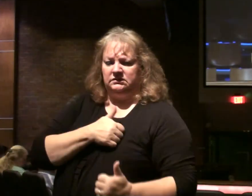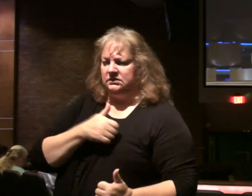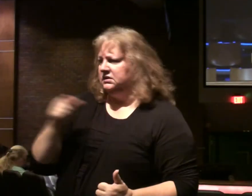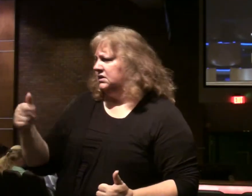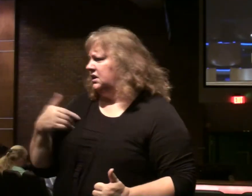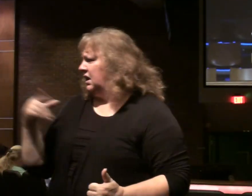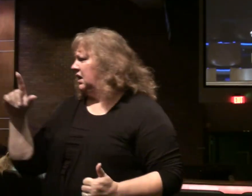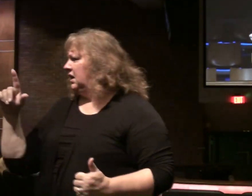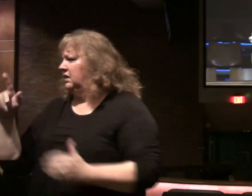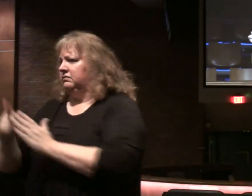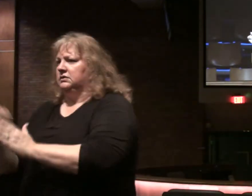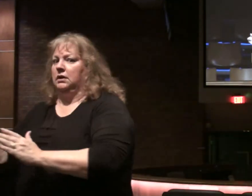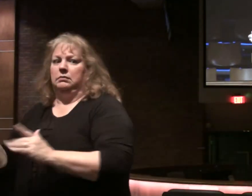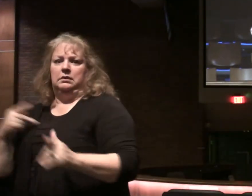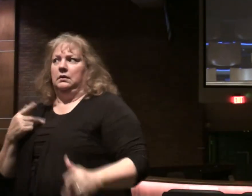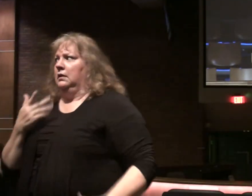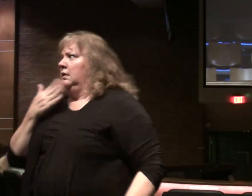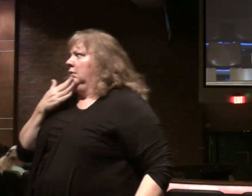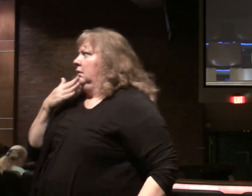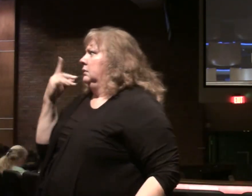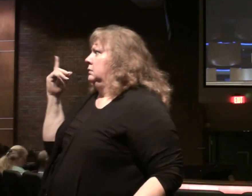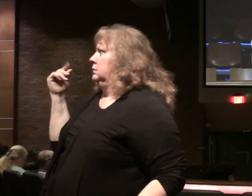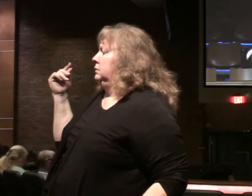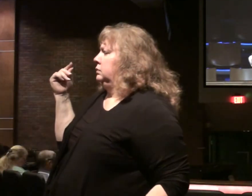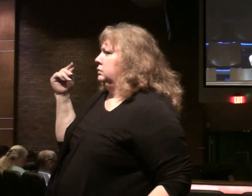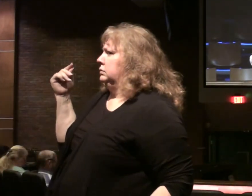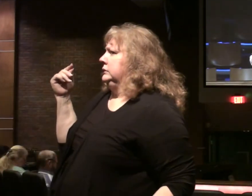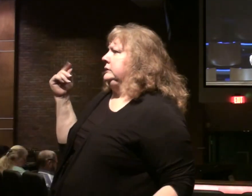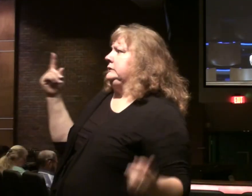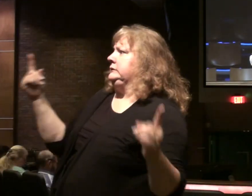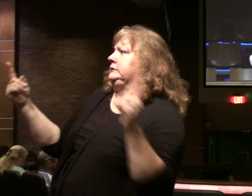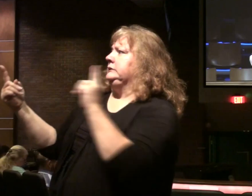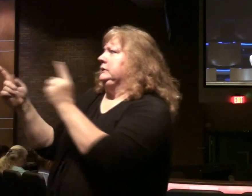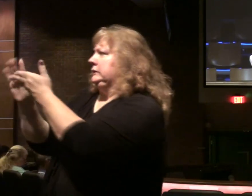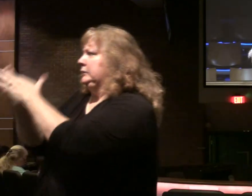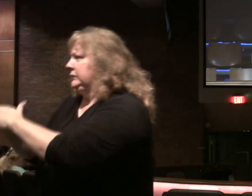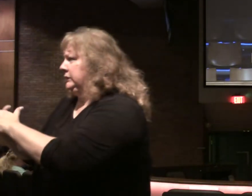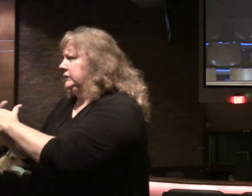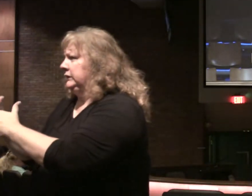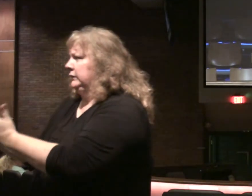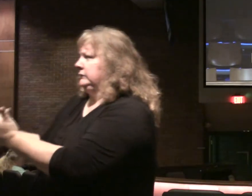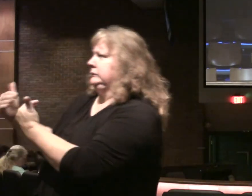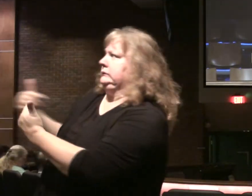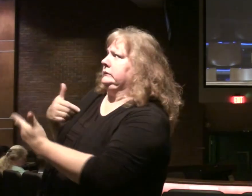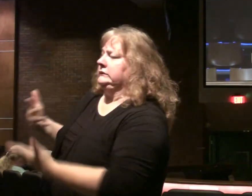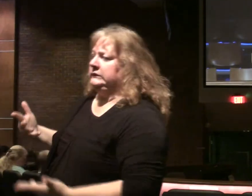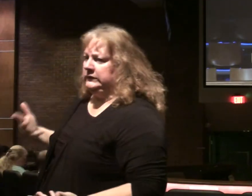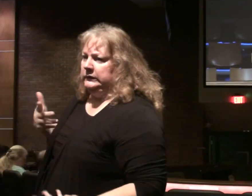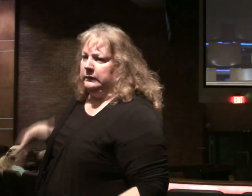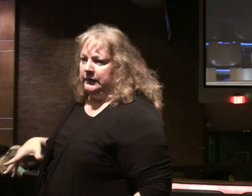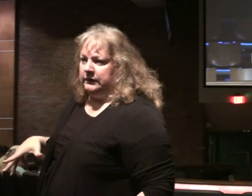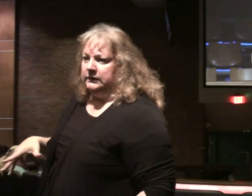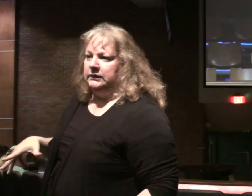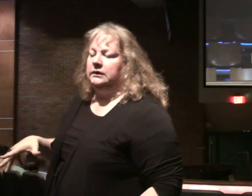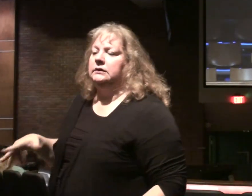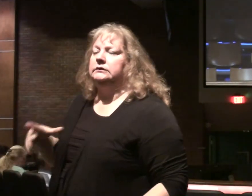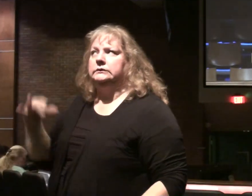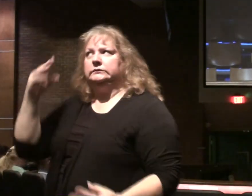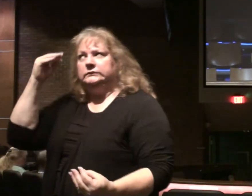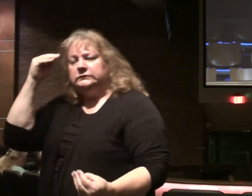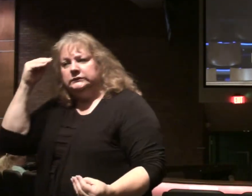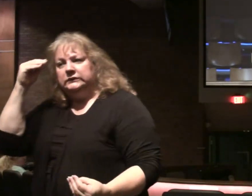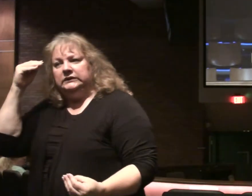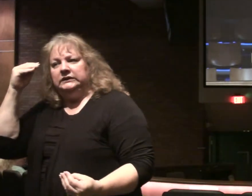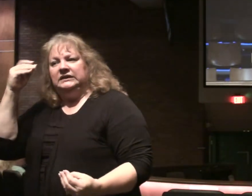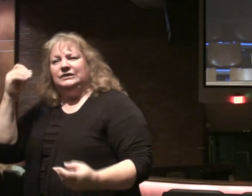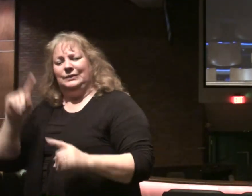has double troops. Uh-oh. What am I going to do? I better make peace so I'm not destroyed. We send out a delegate to make terms of peace.